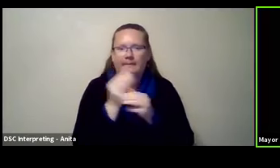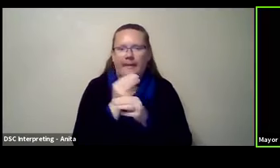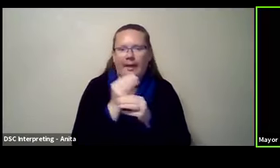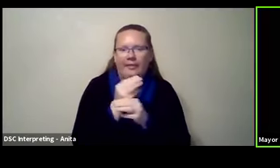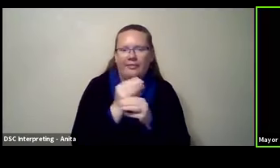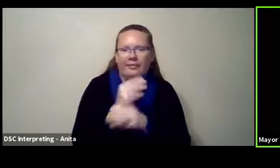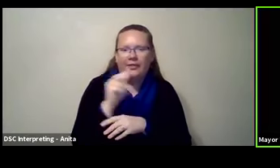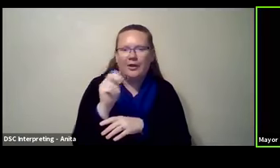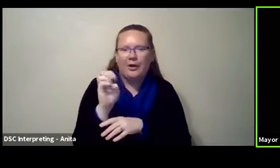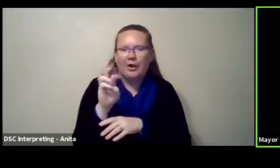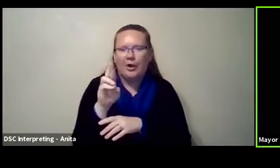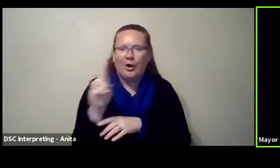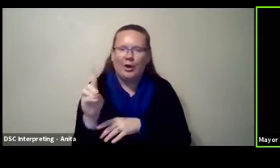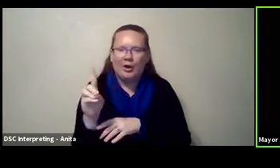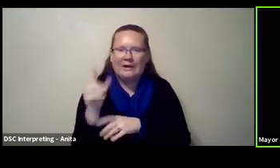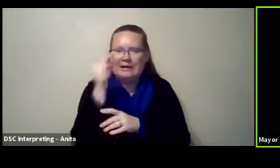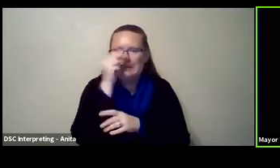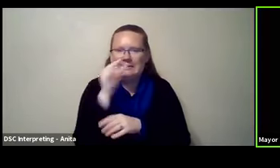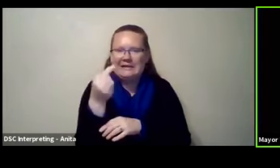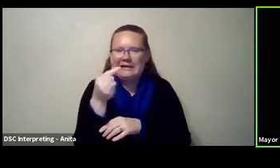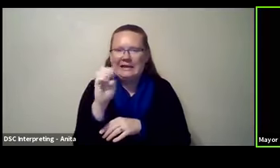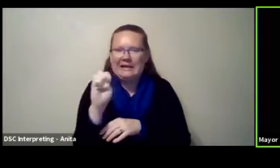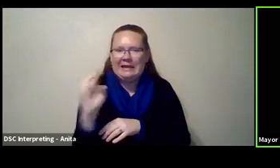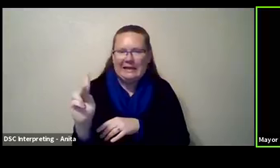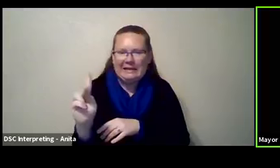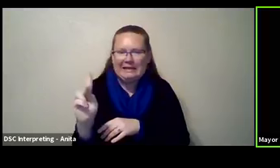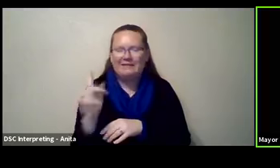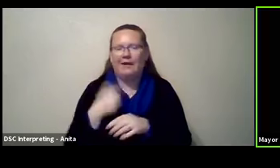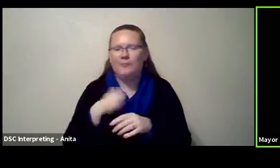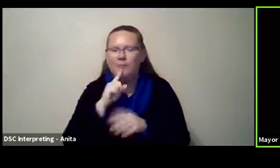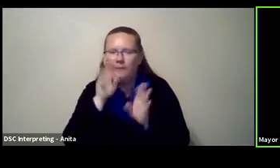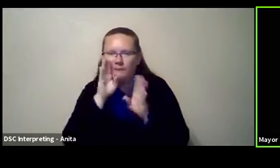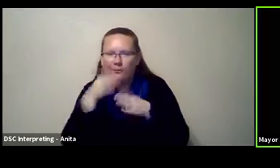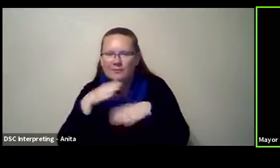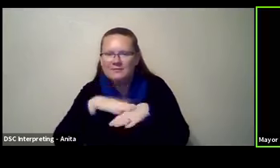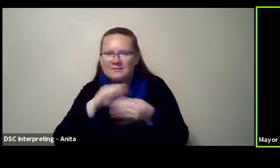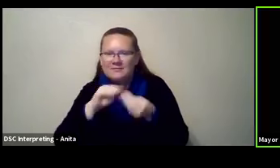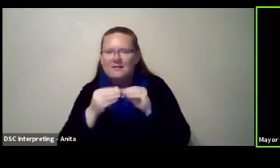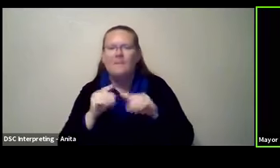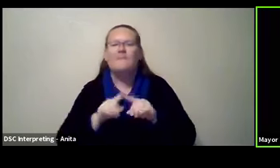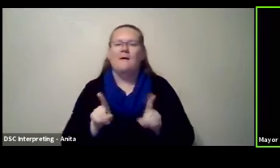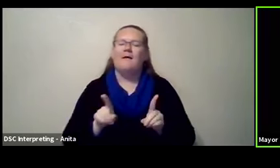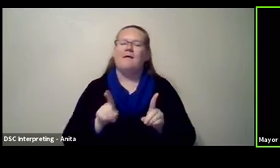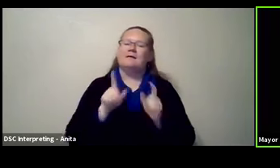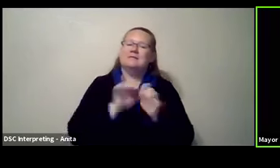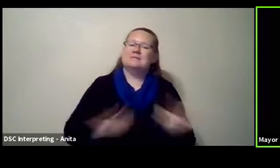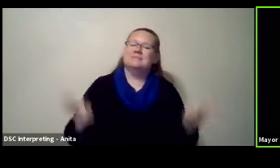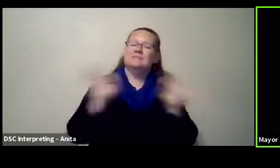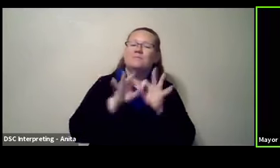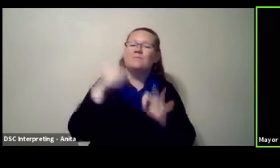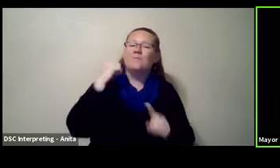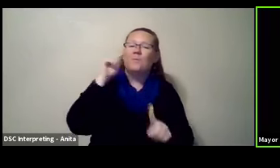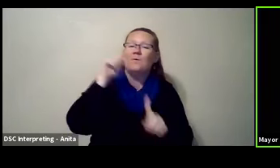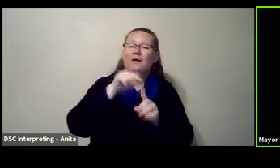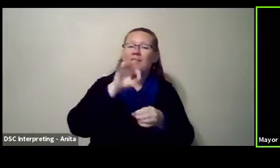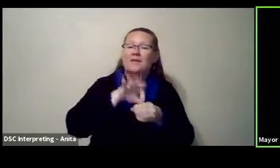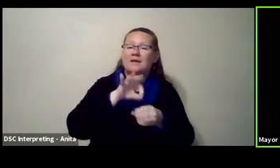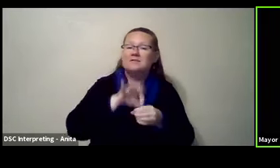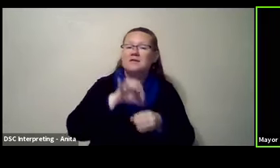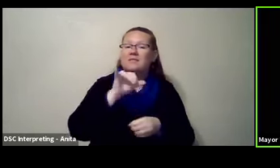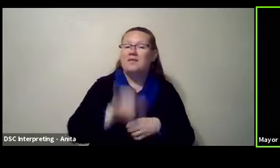this might be a little geeky, but the way this works is especially for an election that as it turns out was almost